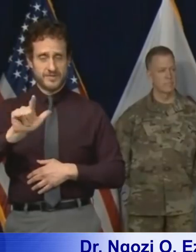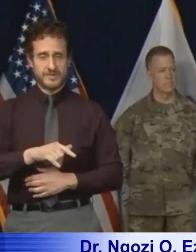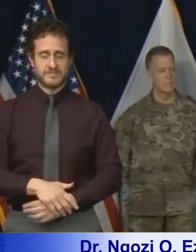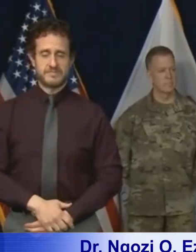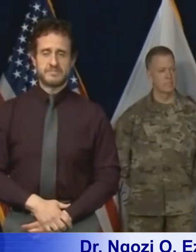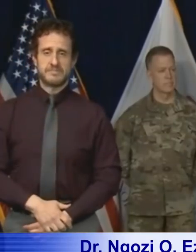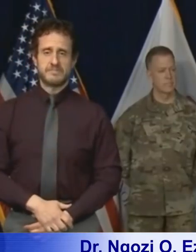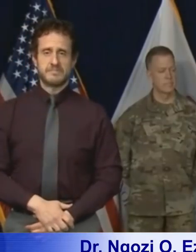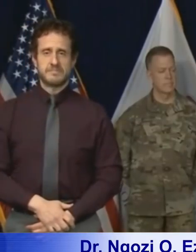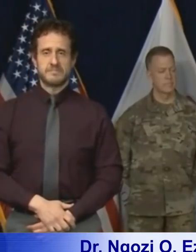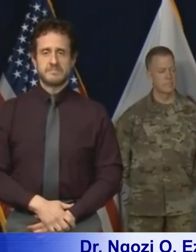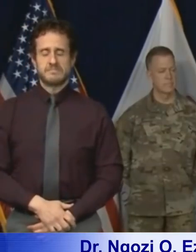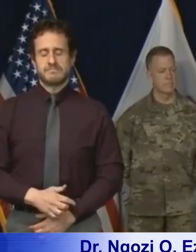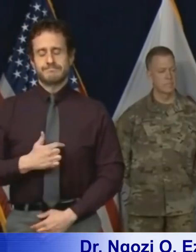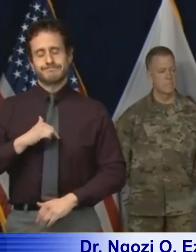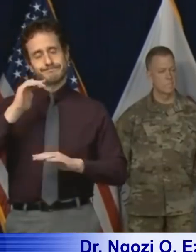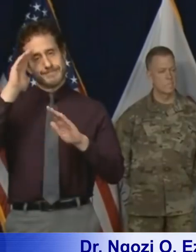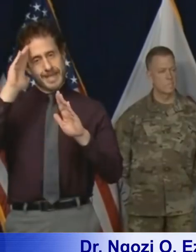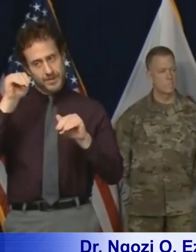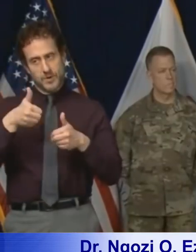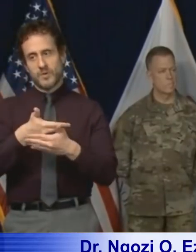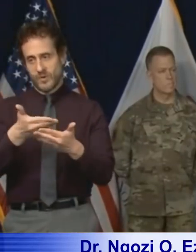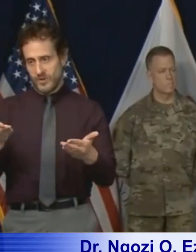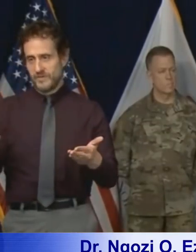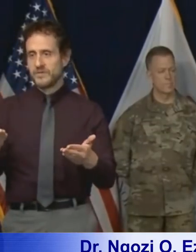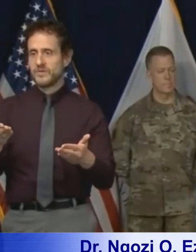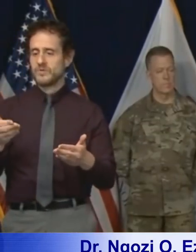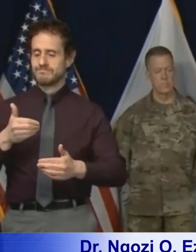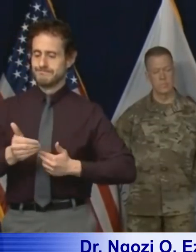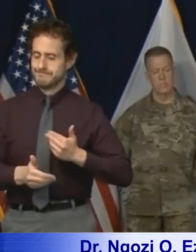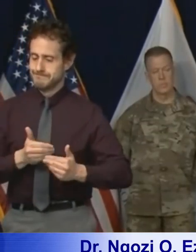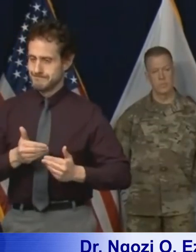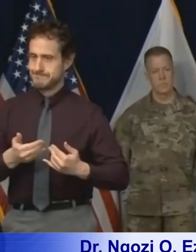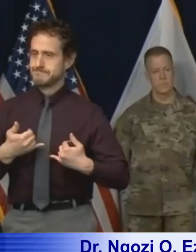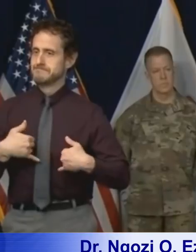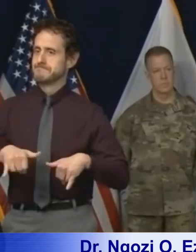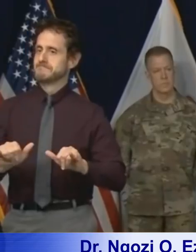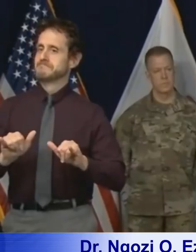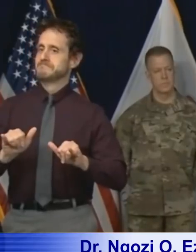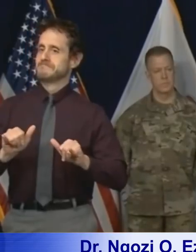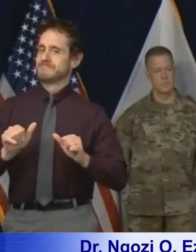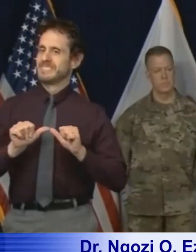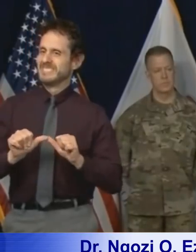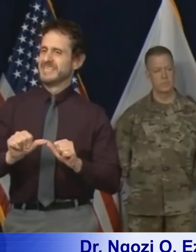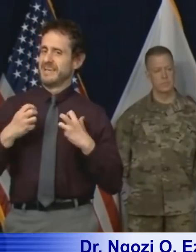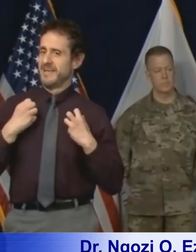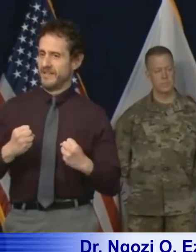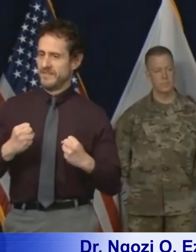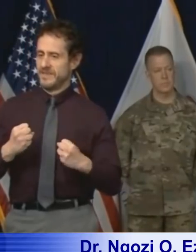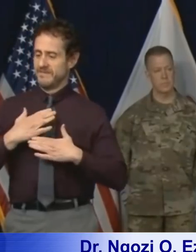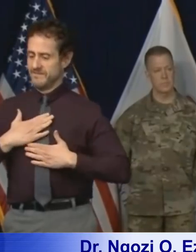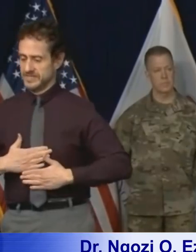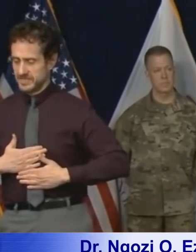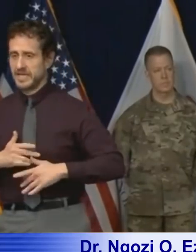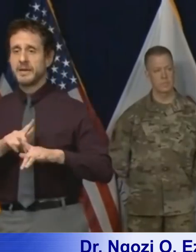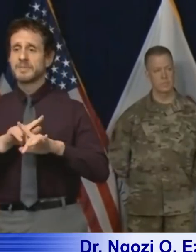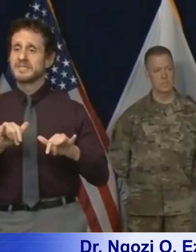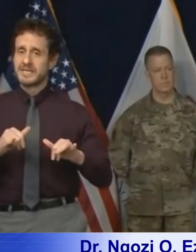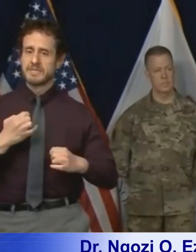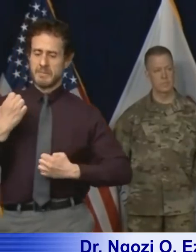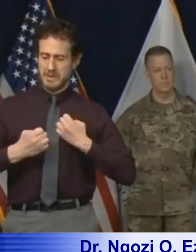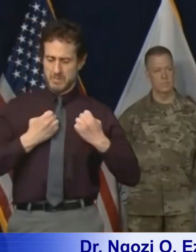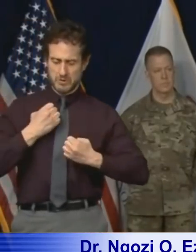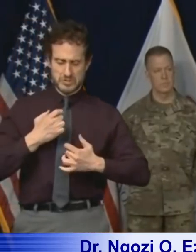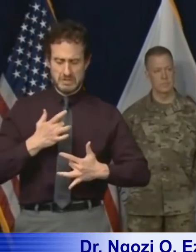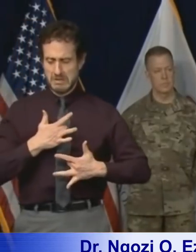I hope everyone is continuing to do their best to stay healthy not only physically but also emotionally. These are